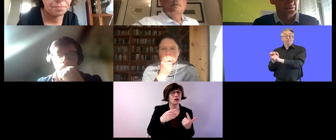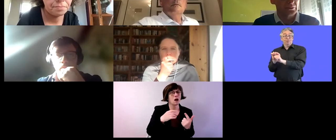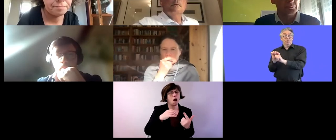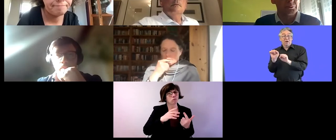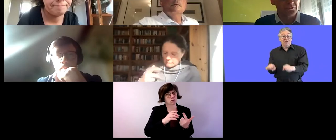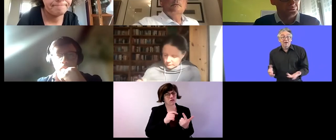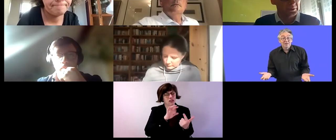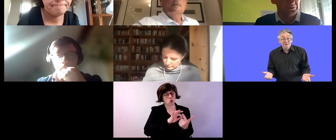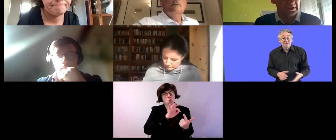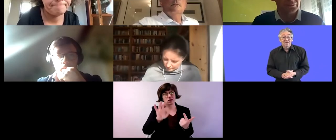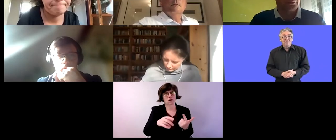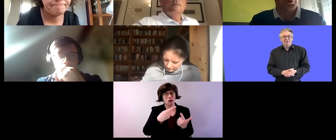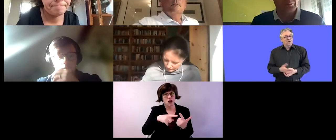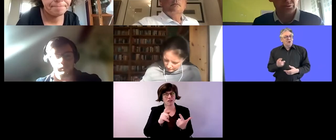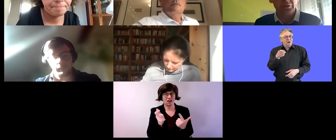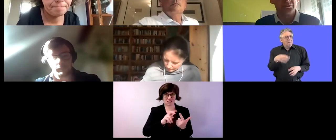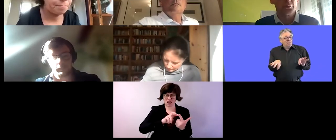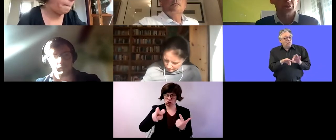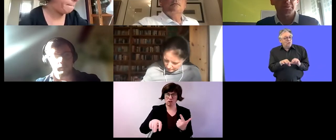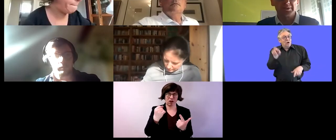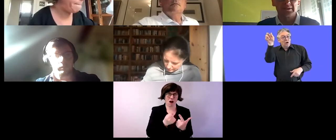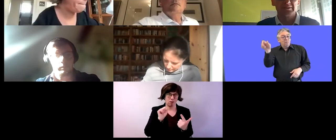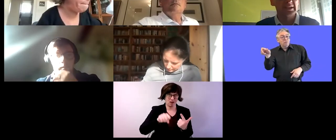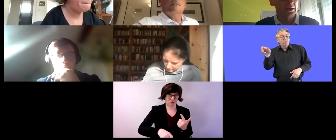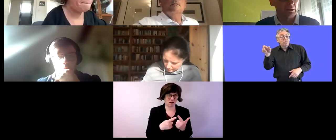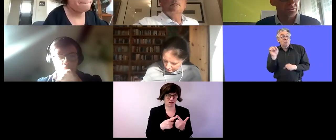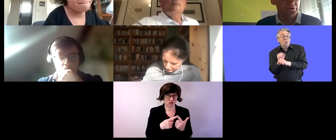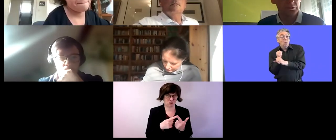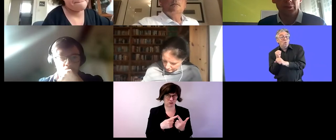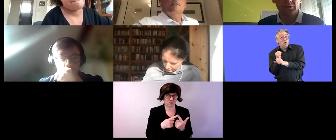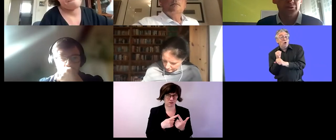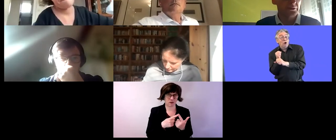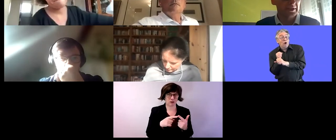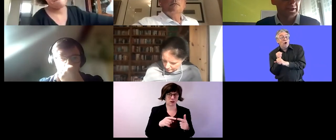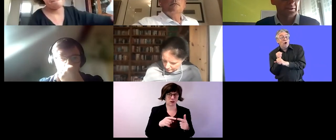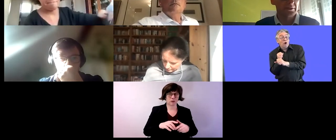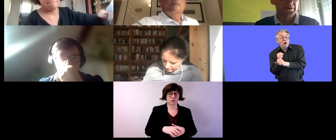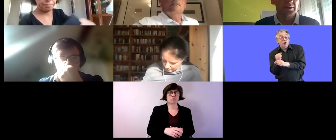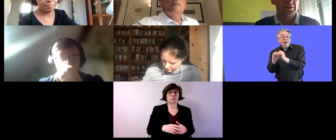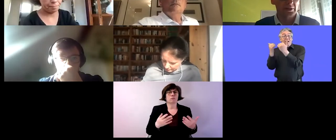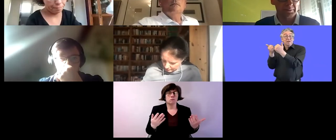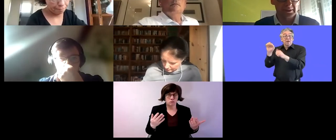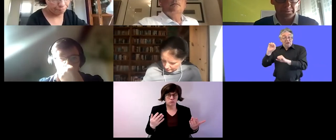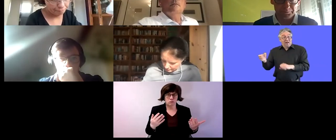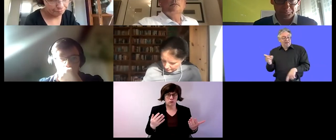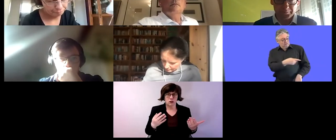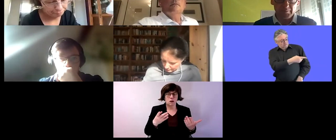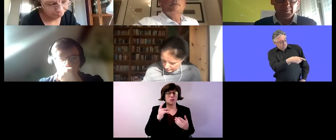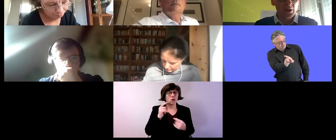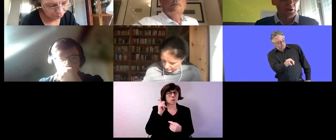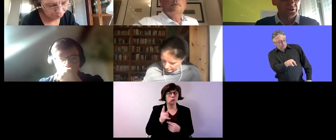right to persons with disabilities to work to a custom work company they can also go to a regular uh company